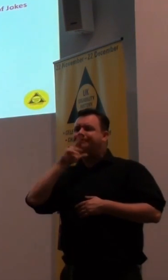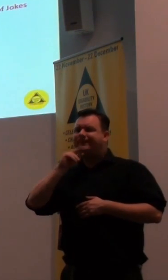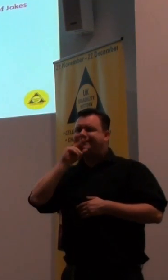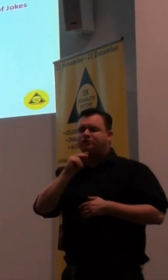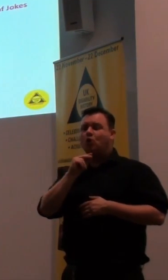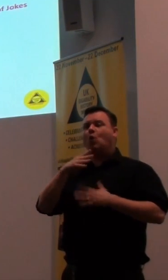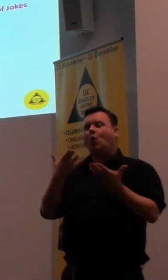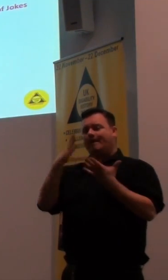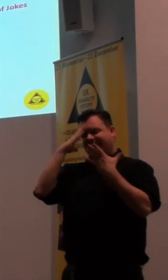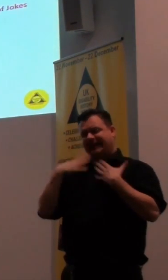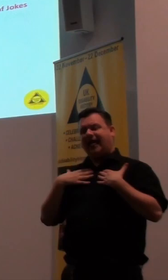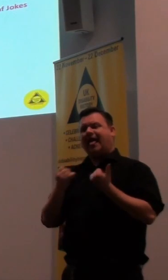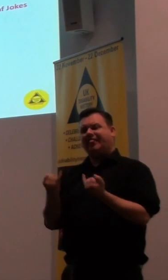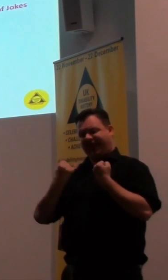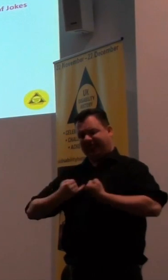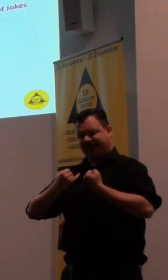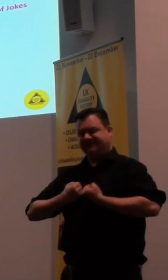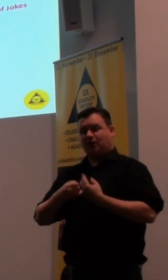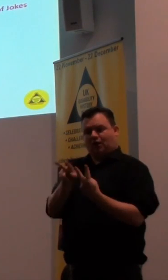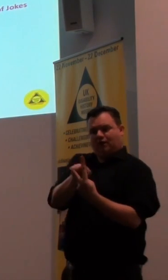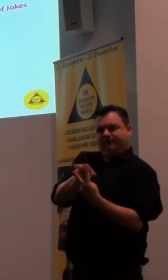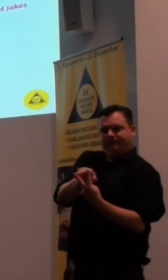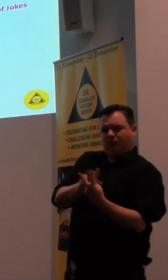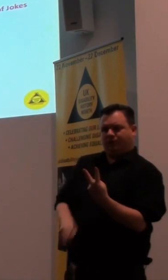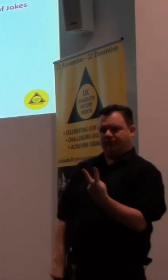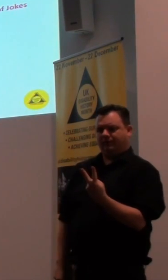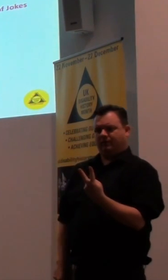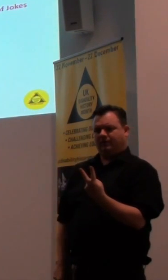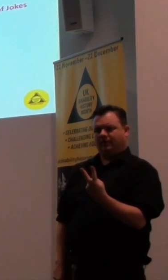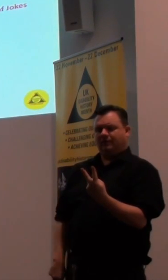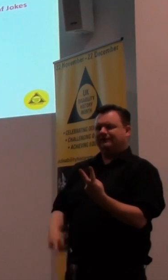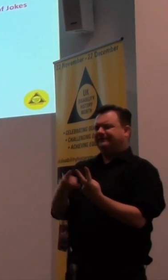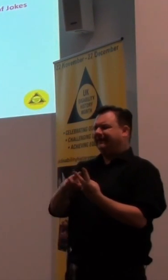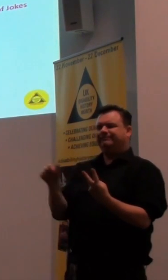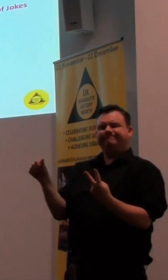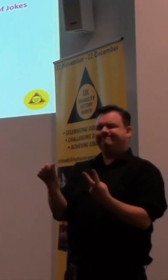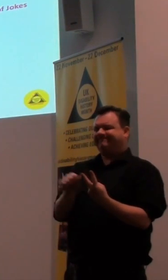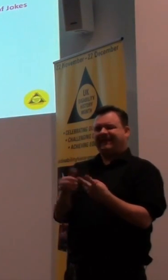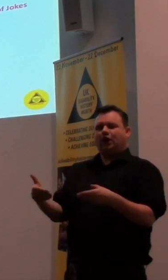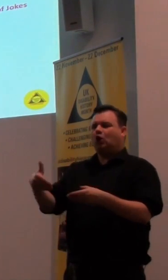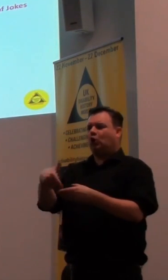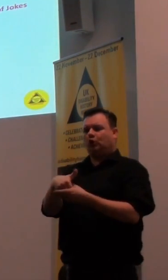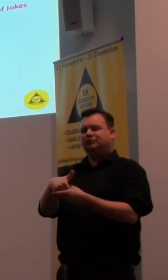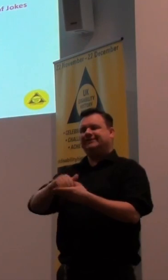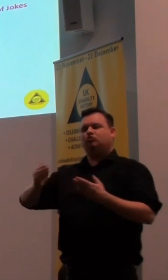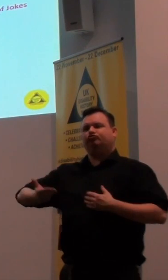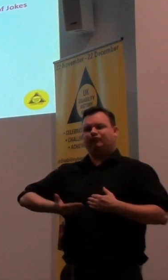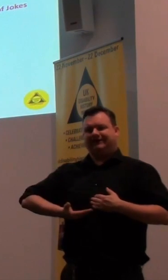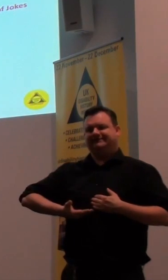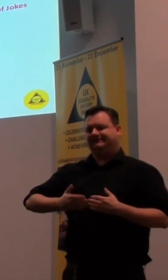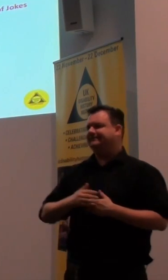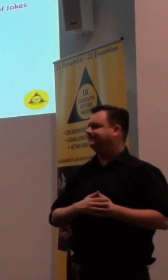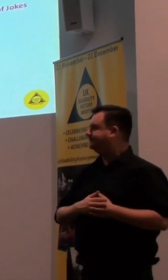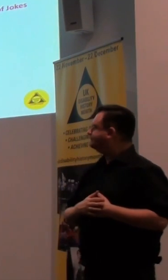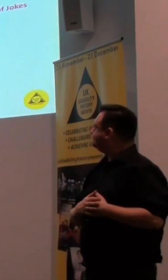mental health issues are probably two of the groups, people with learning difficulties, who are least included in the rights that we've managed to get